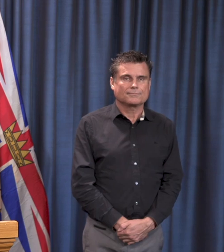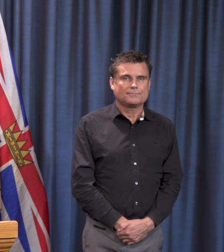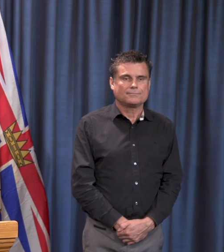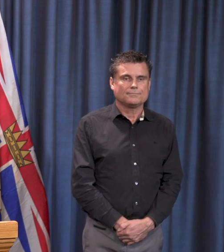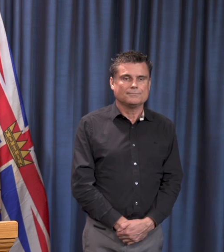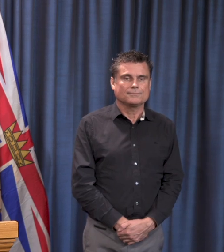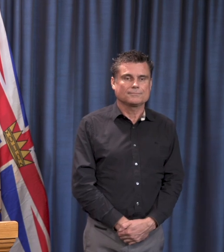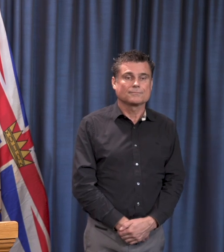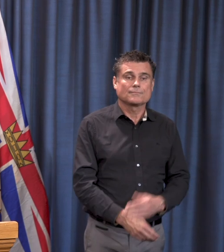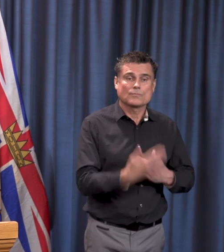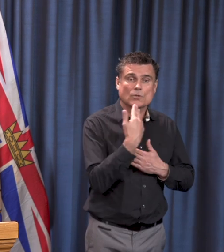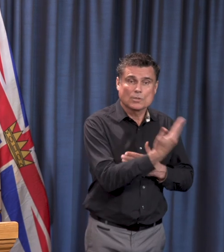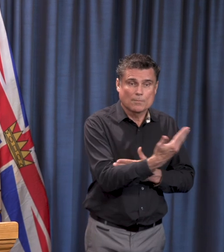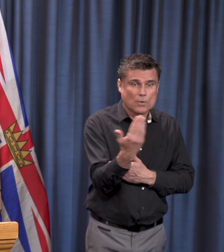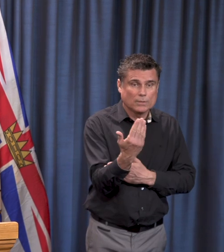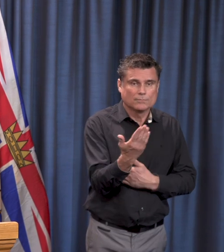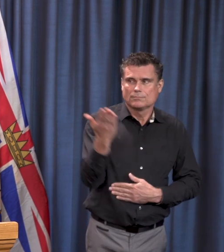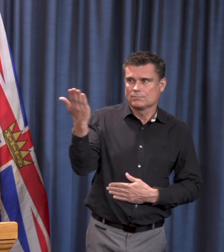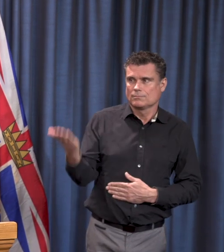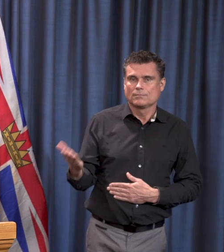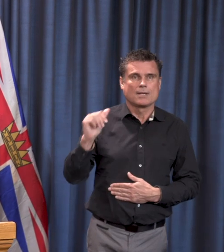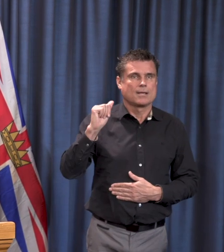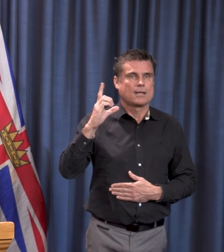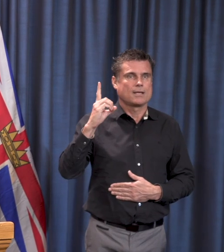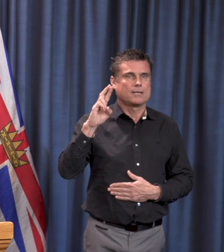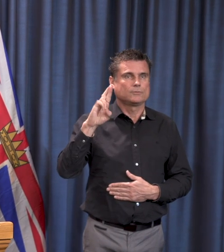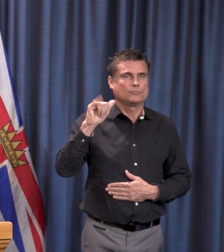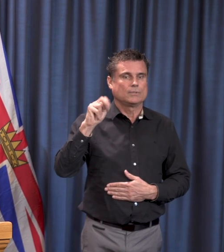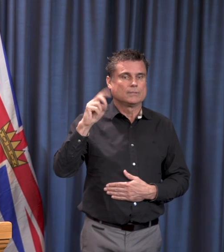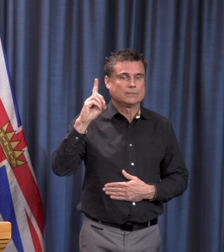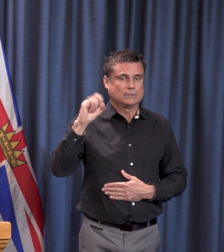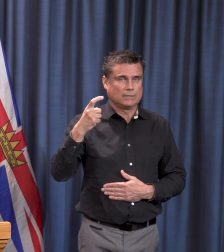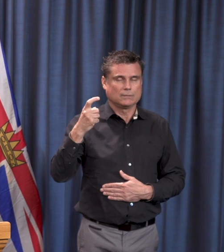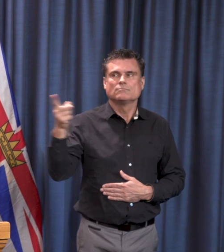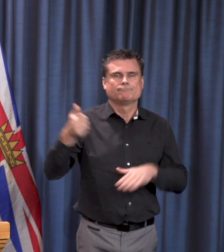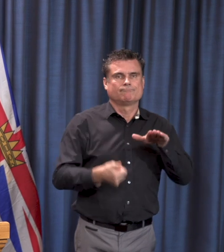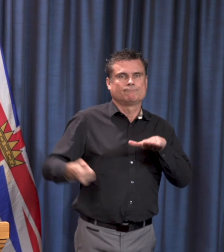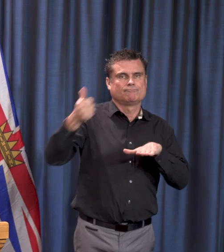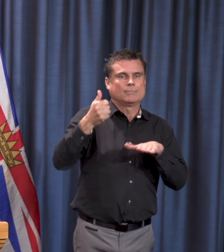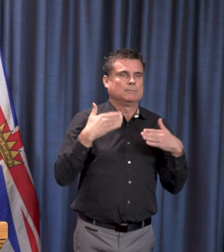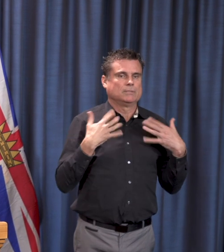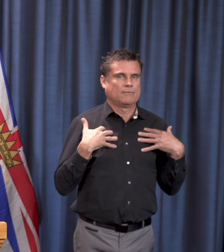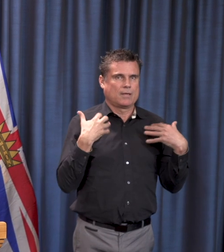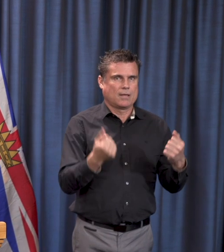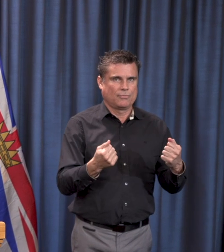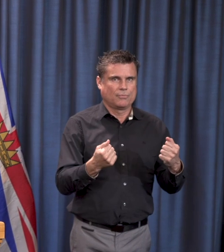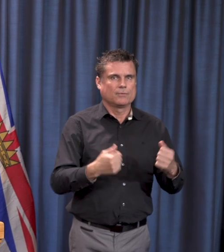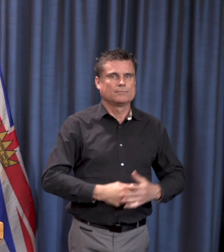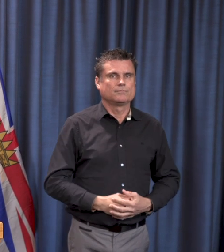Good morning. I'm Adrian Dix, BC's Minister of Health. Beside me is Dr. Bonnie Henry, BC's Provincial Health Officer.